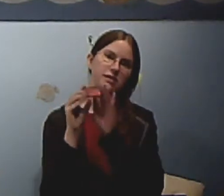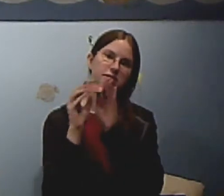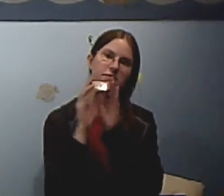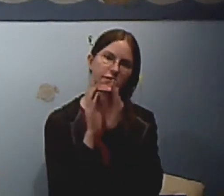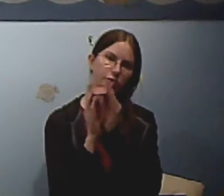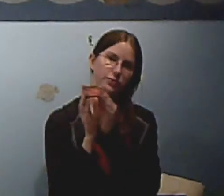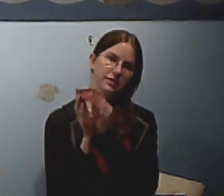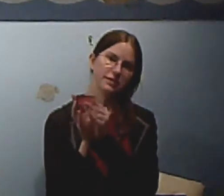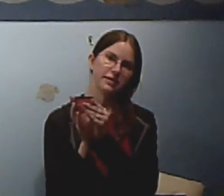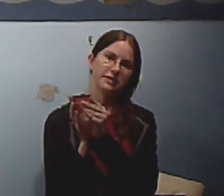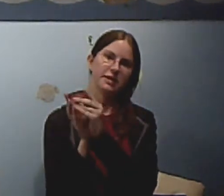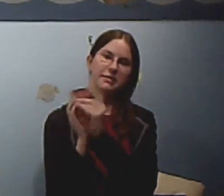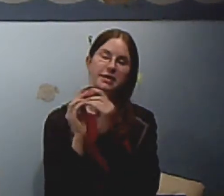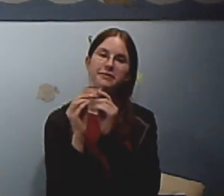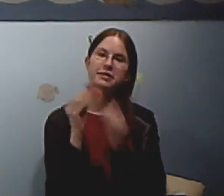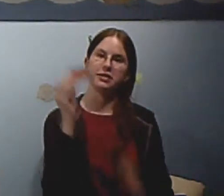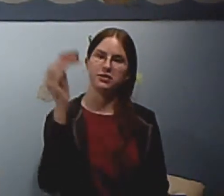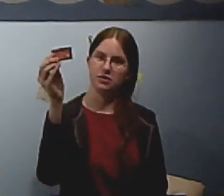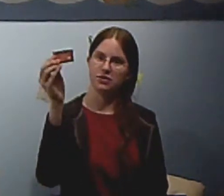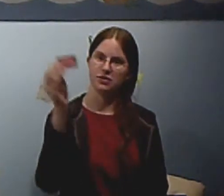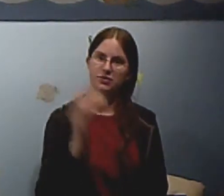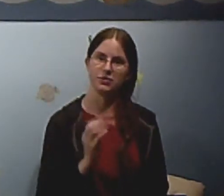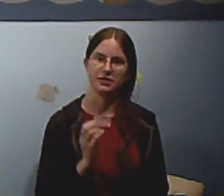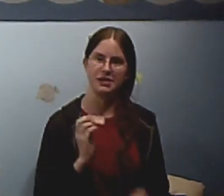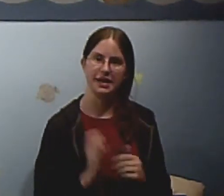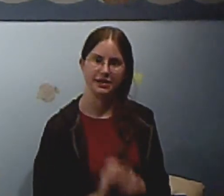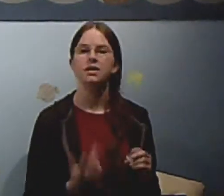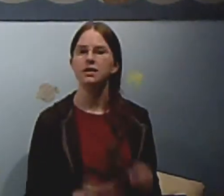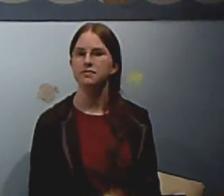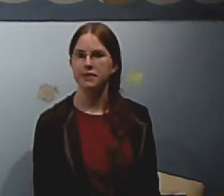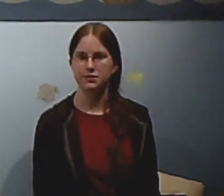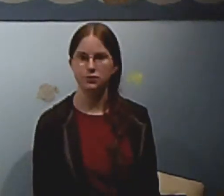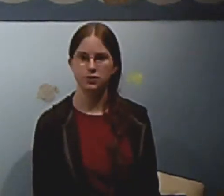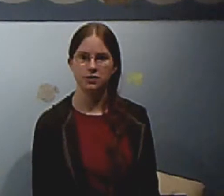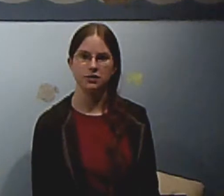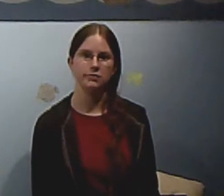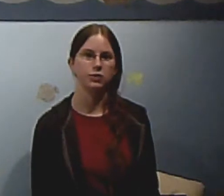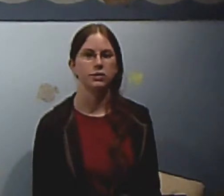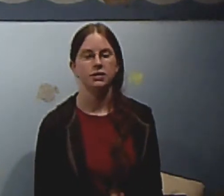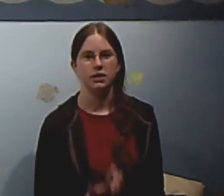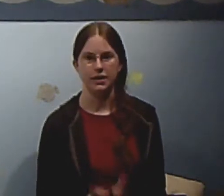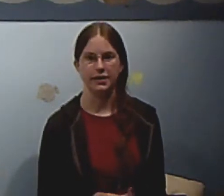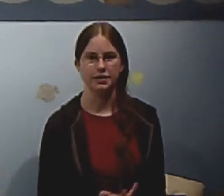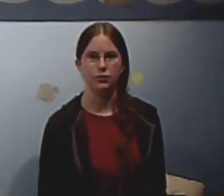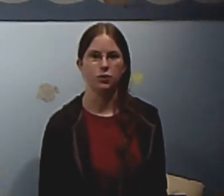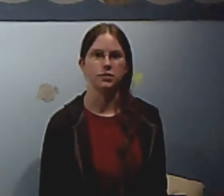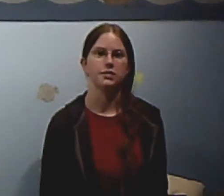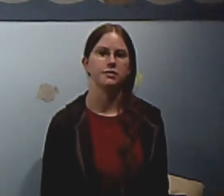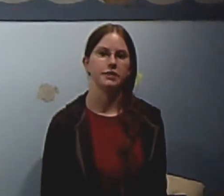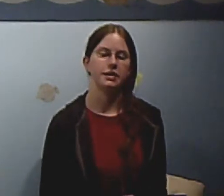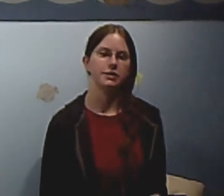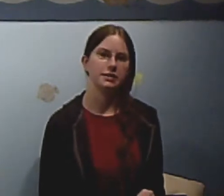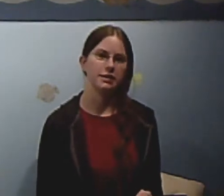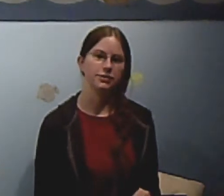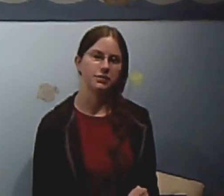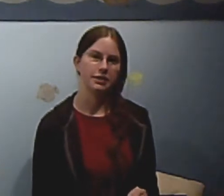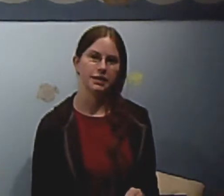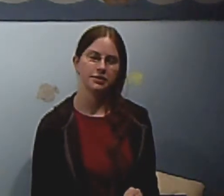is the only Zelda game I have finished. So, there's that. Fast forward a little more, I get a hold of a Nintendo DS.